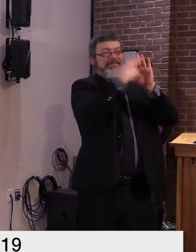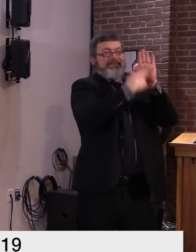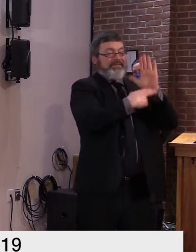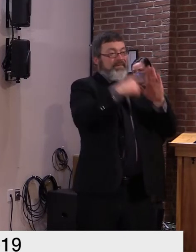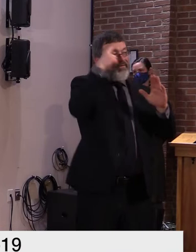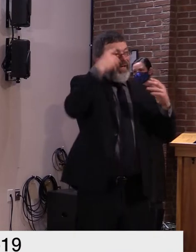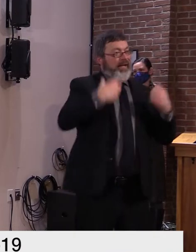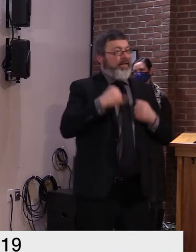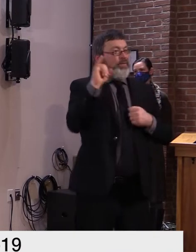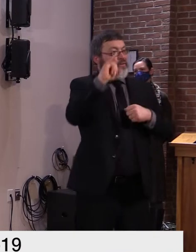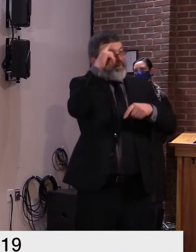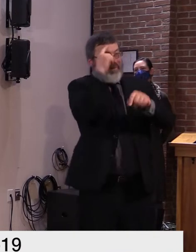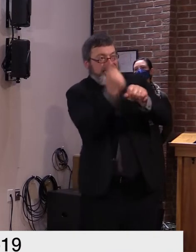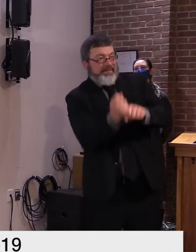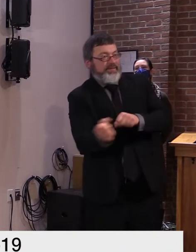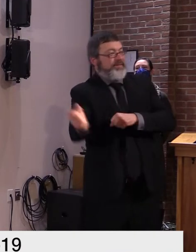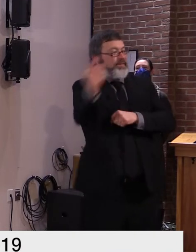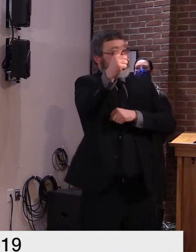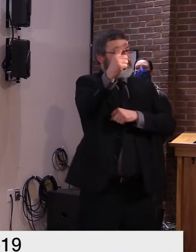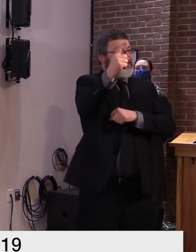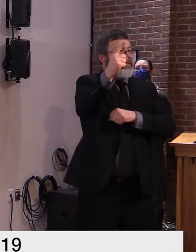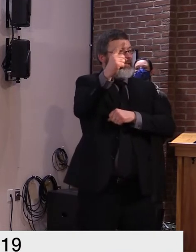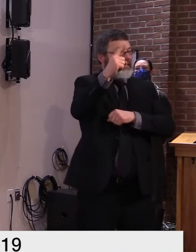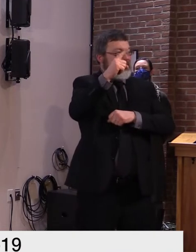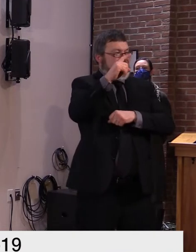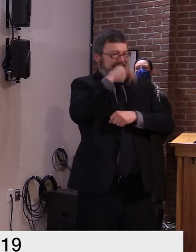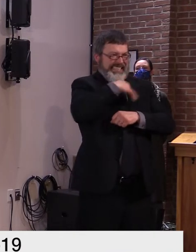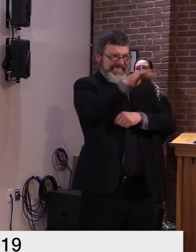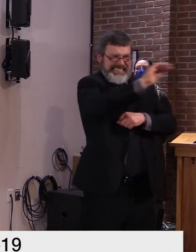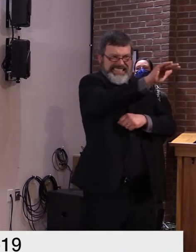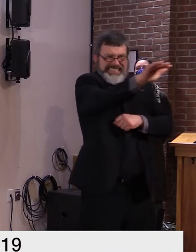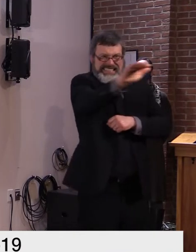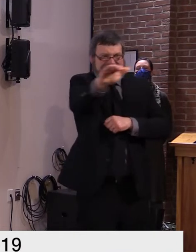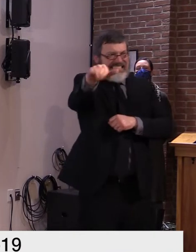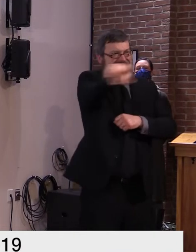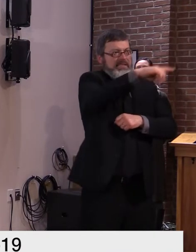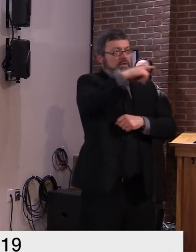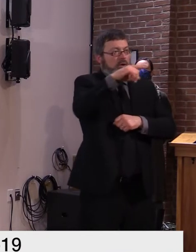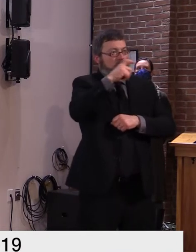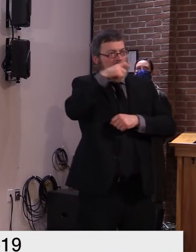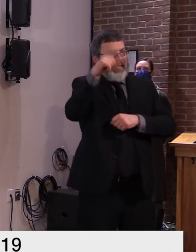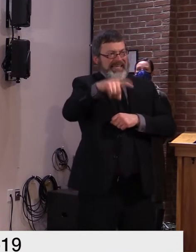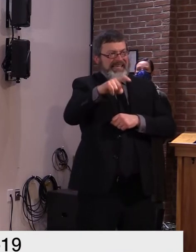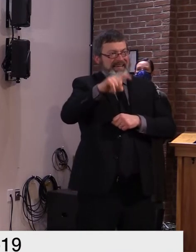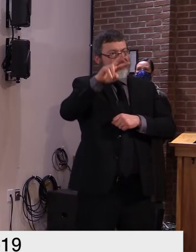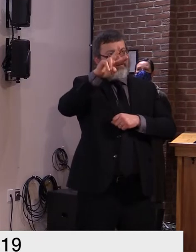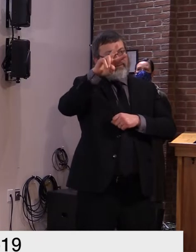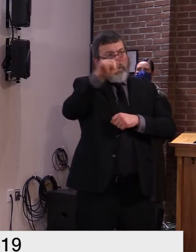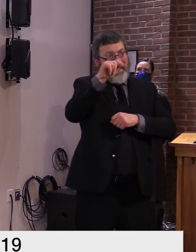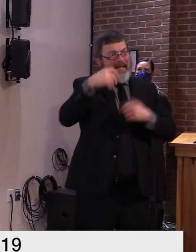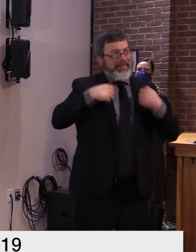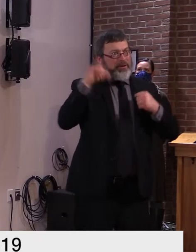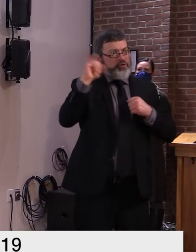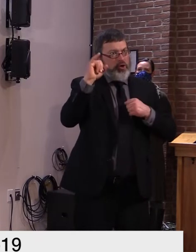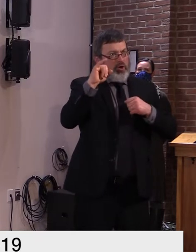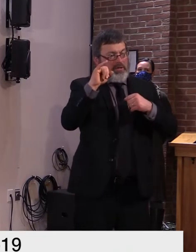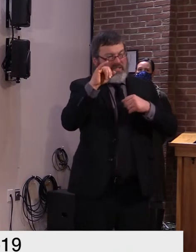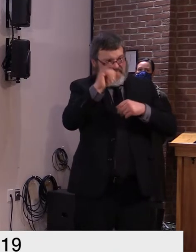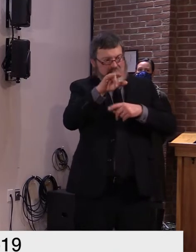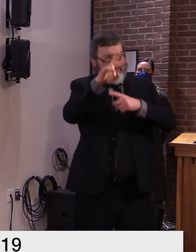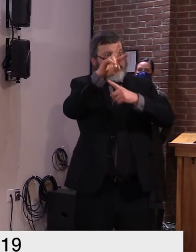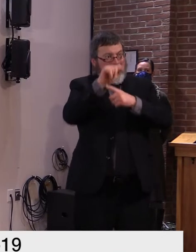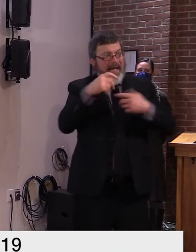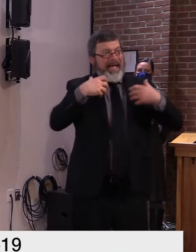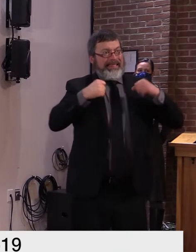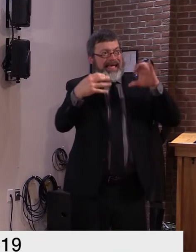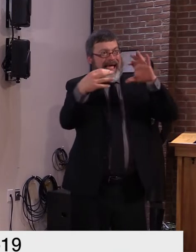vermont health connect enrollment opened on november 1st and ends next tuesday uh december